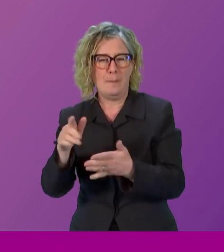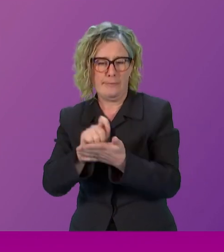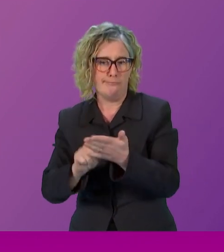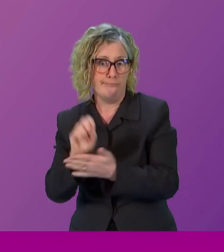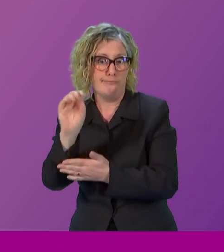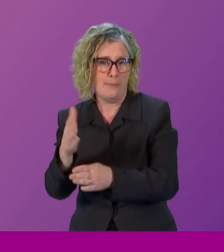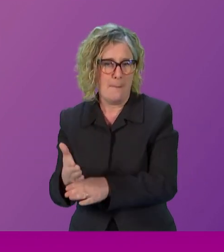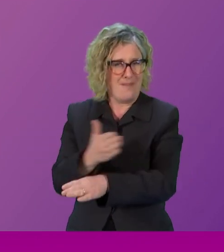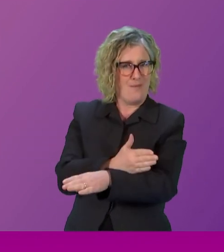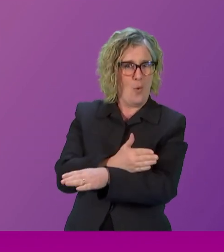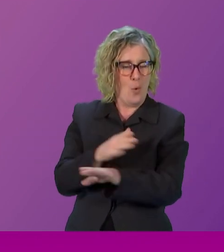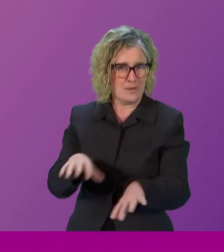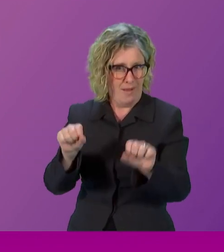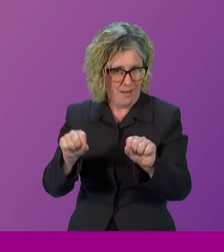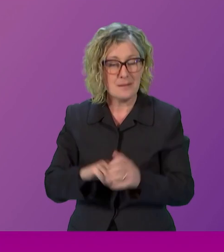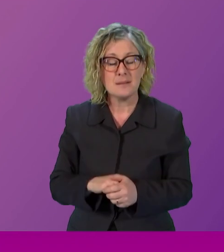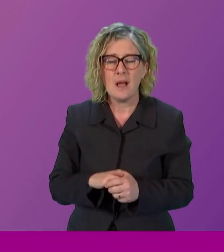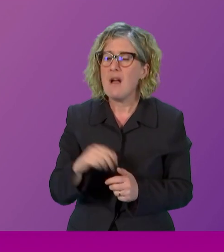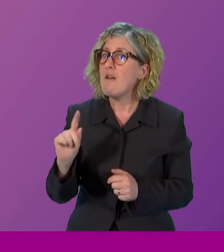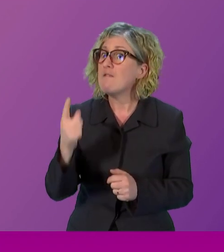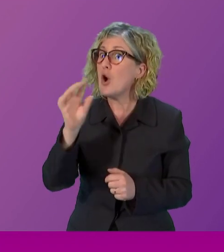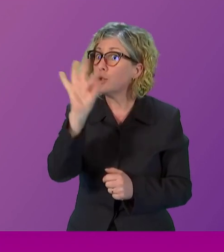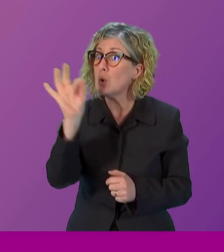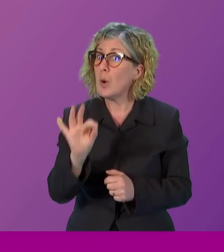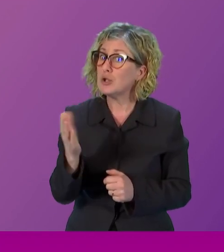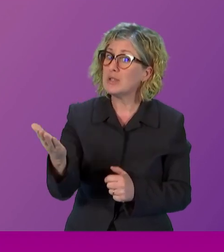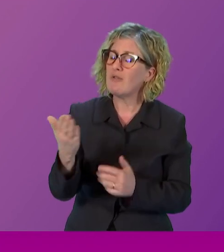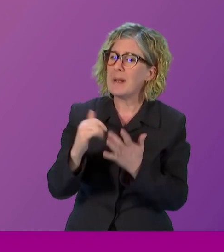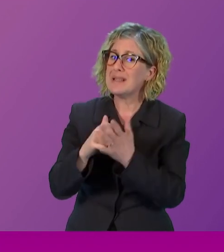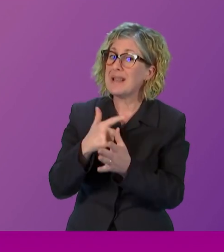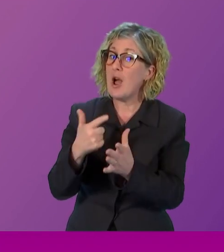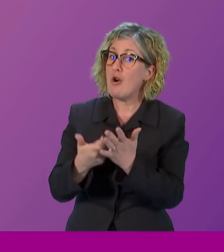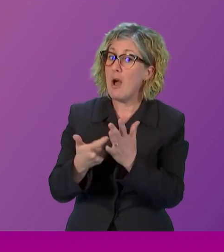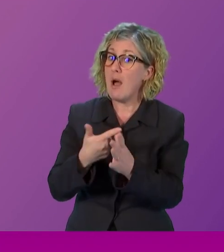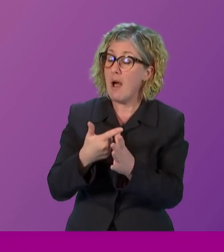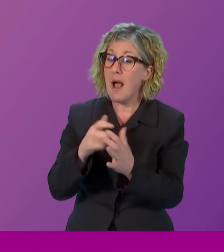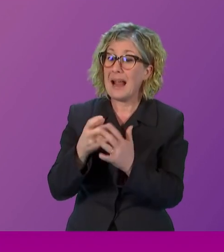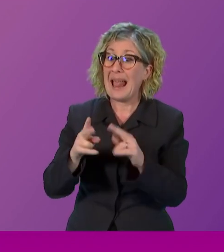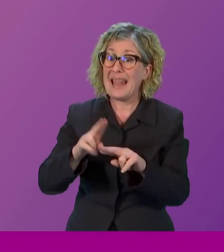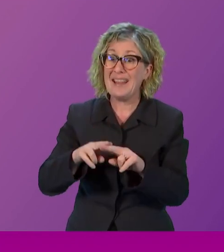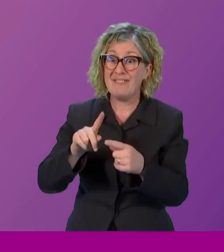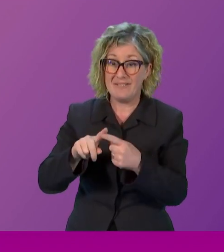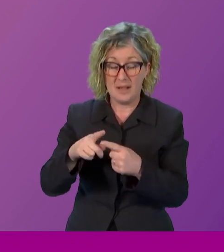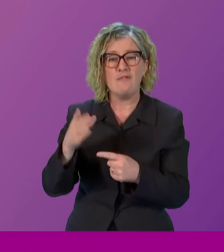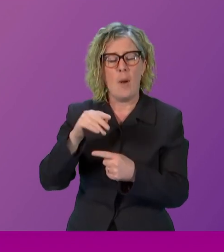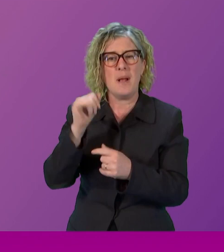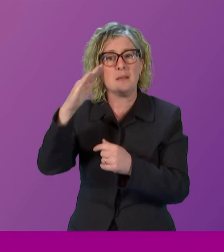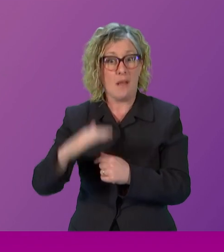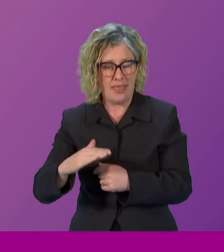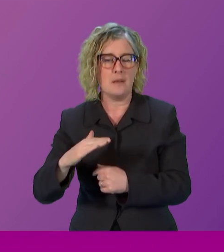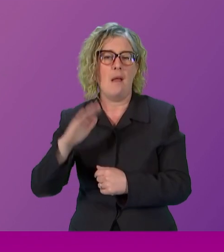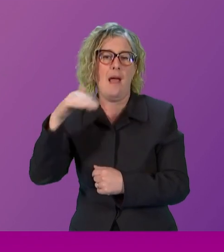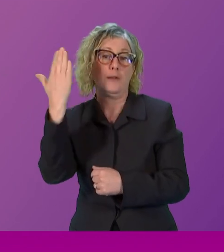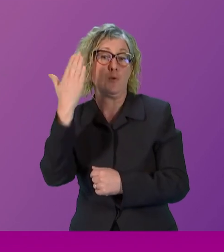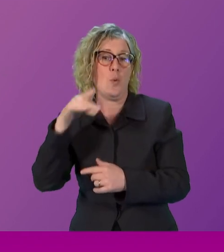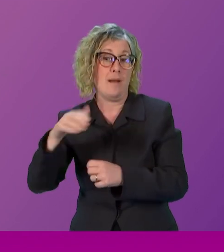I'm going to begin, first of all, with a question from Sarah Kalief from Govan High School in Glasgow. Sarah, if you could